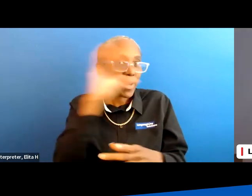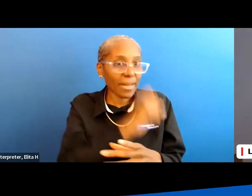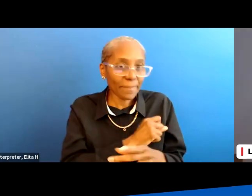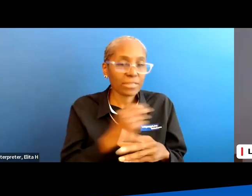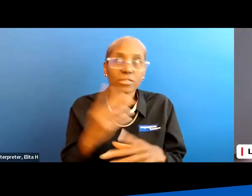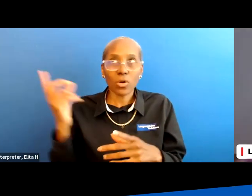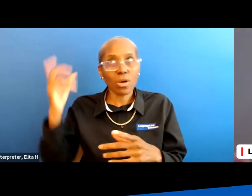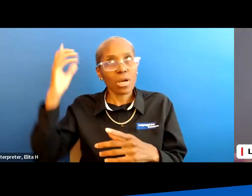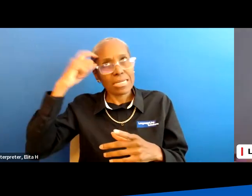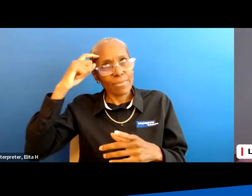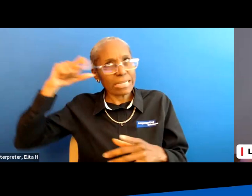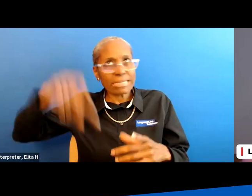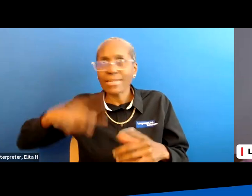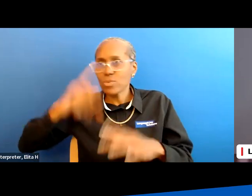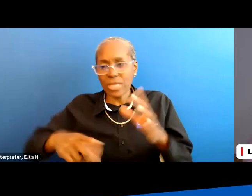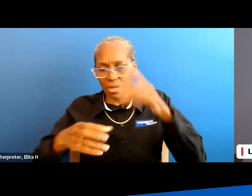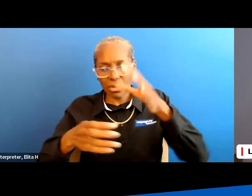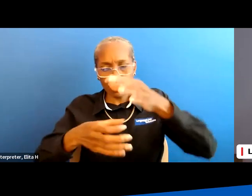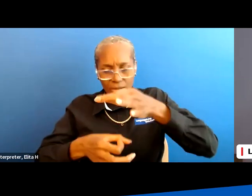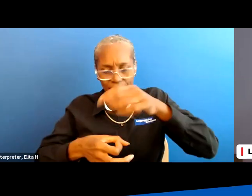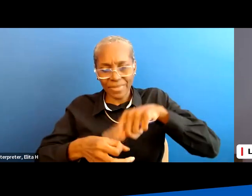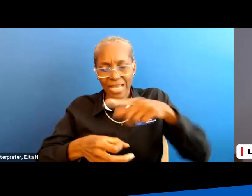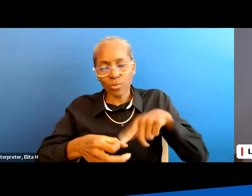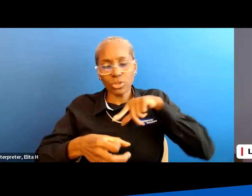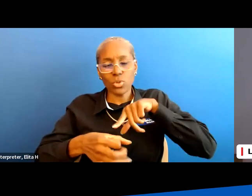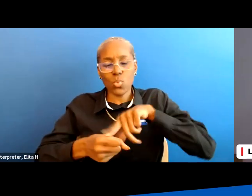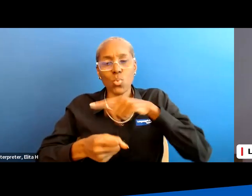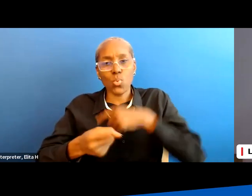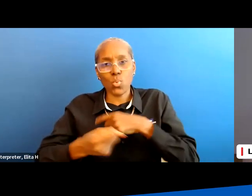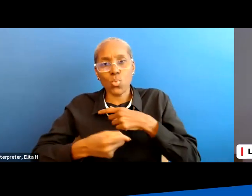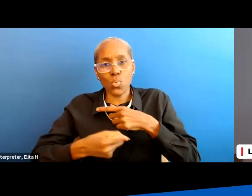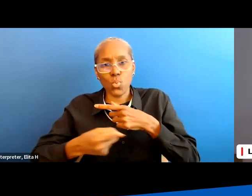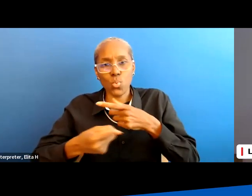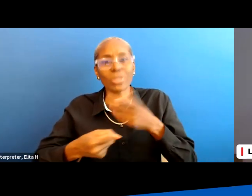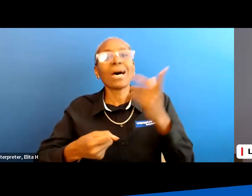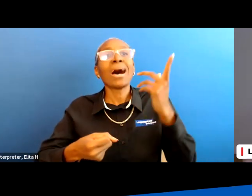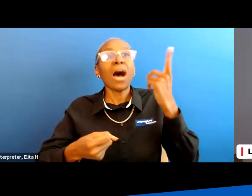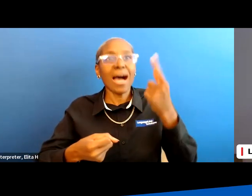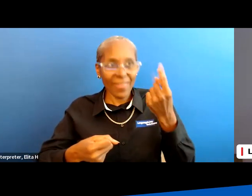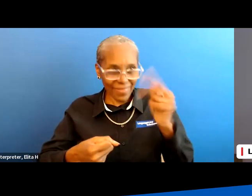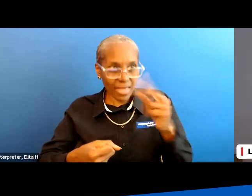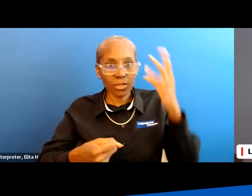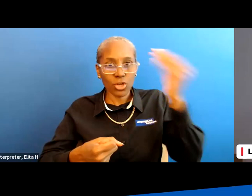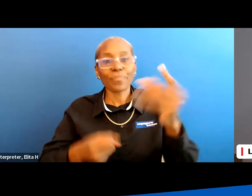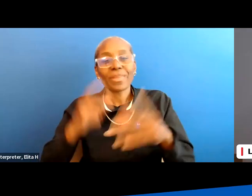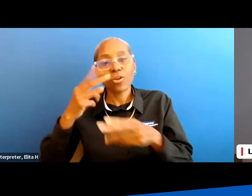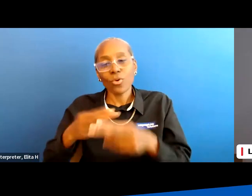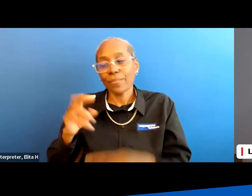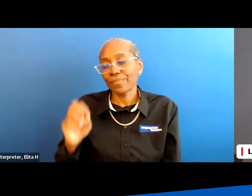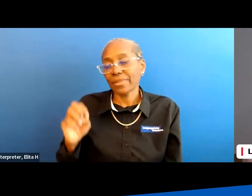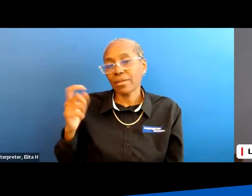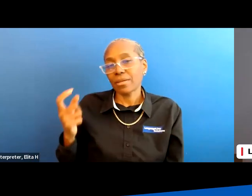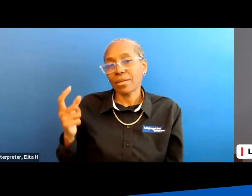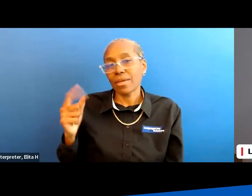webinar so i can't get up and go to the bathroom so i'll just hold the urine until i can get up and go that's your external sphincter